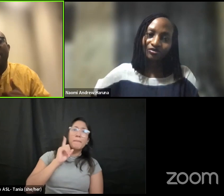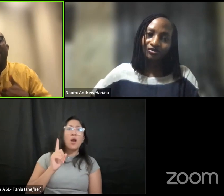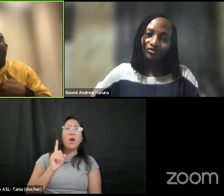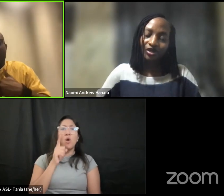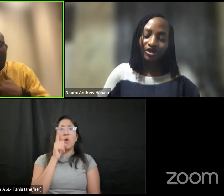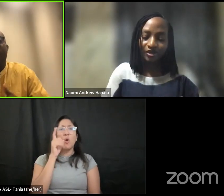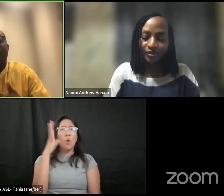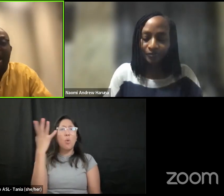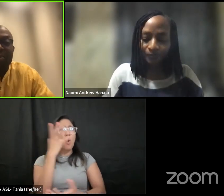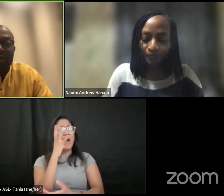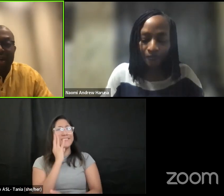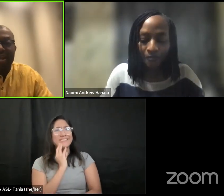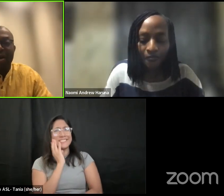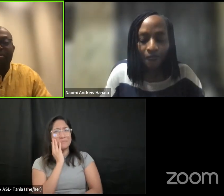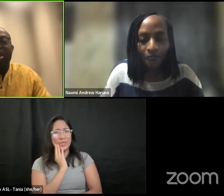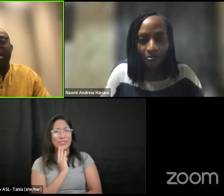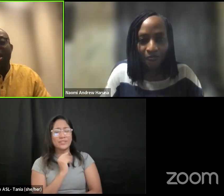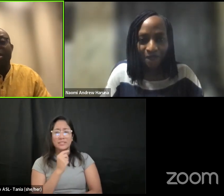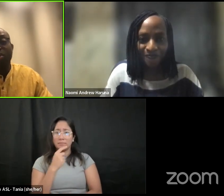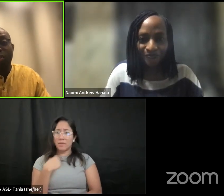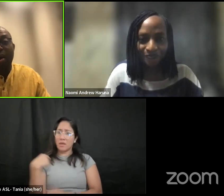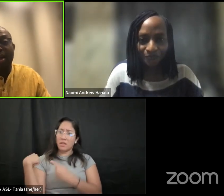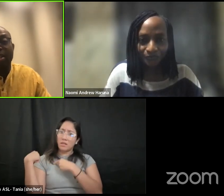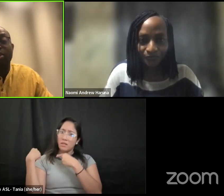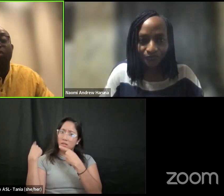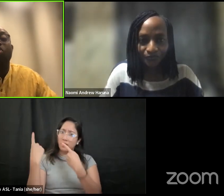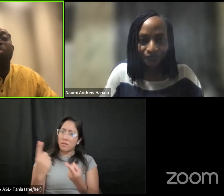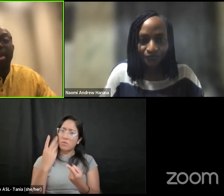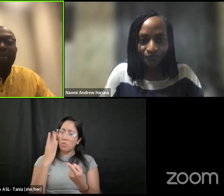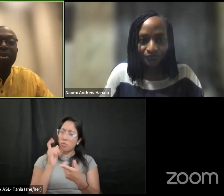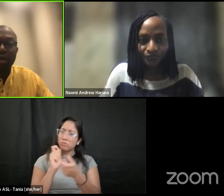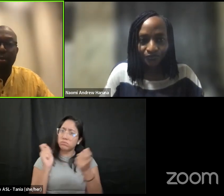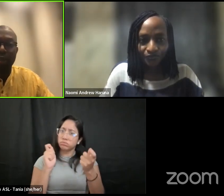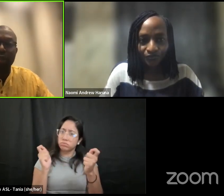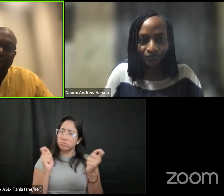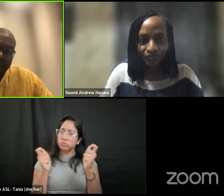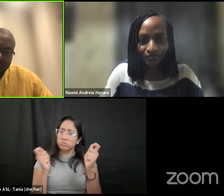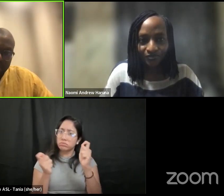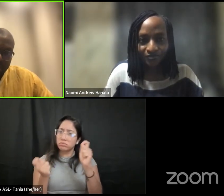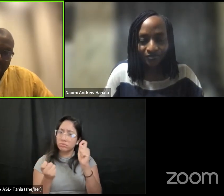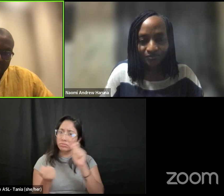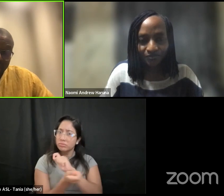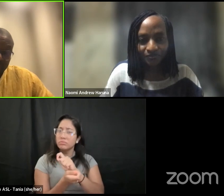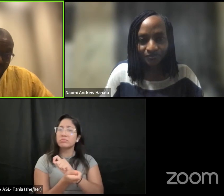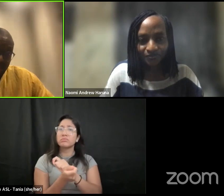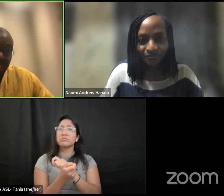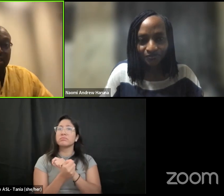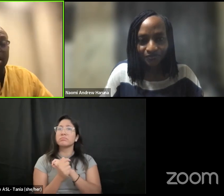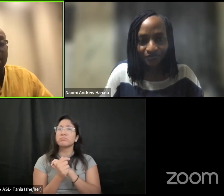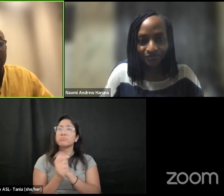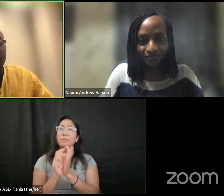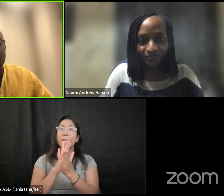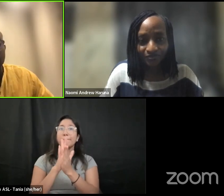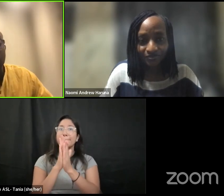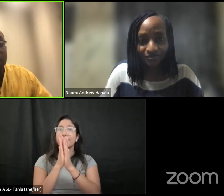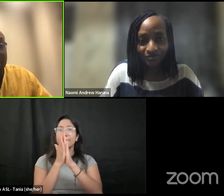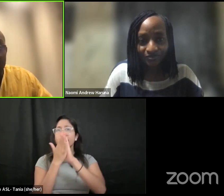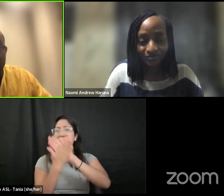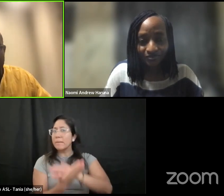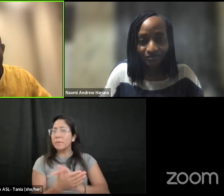why am i the way i am right now and also identity of who we are becoming then we can start